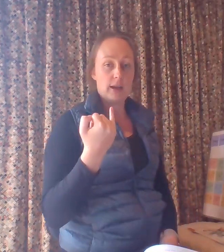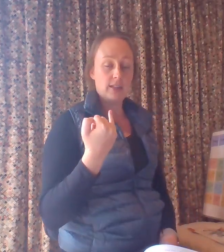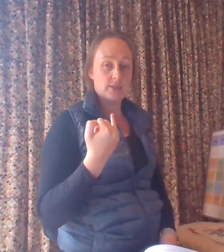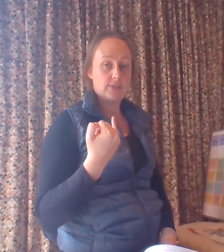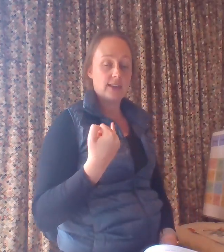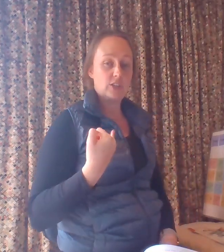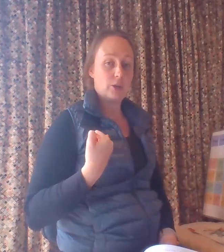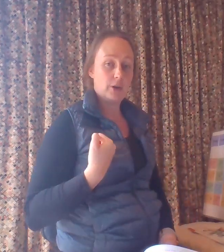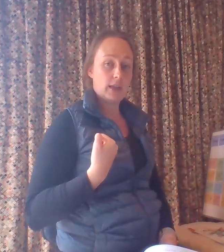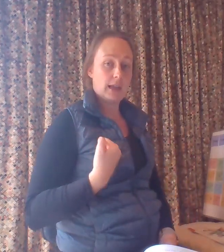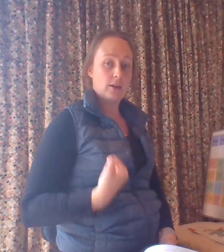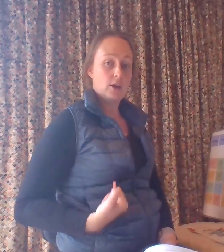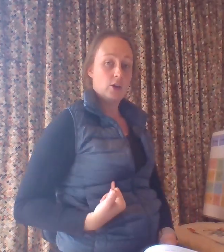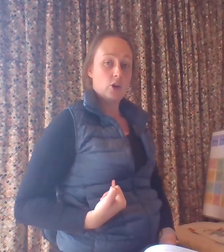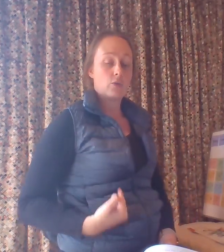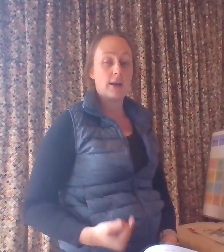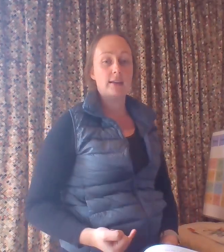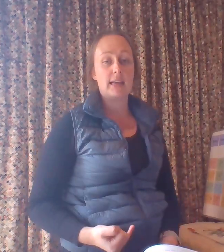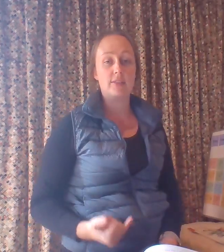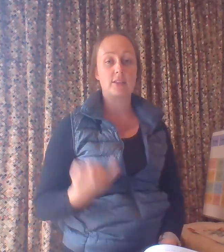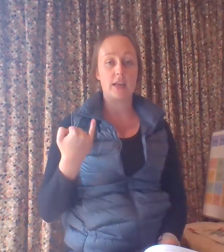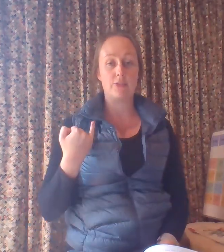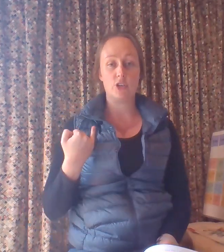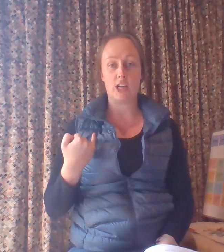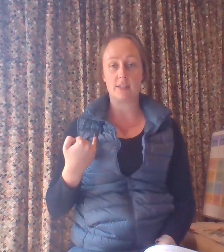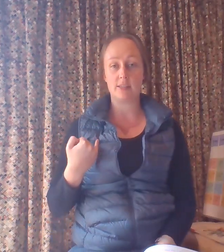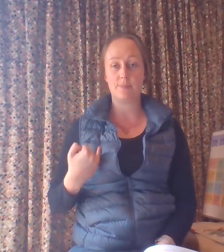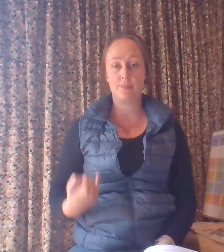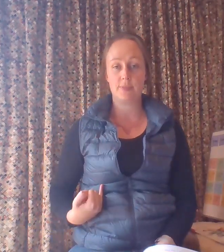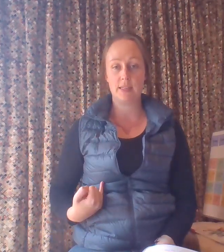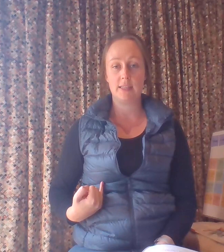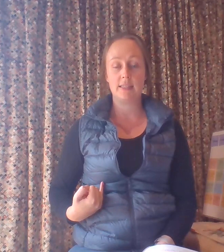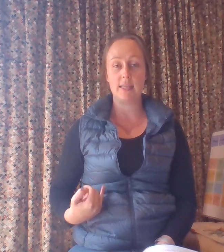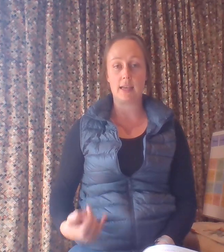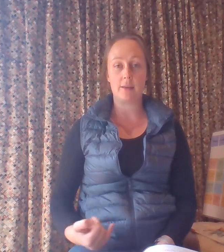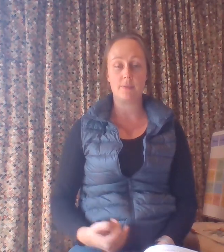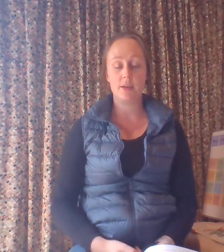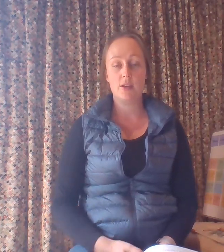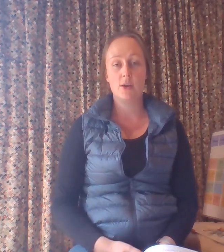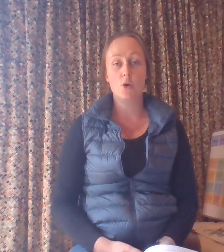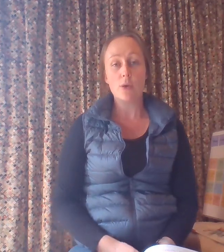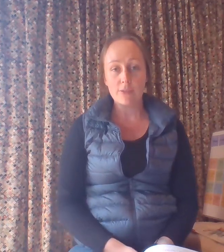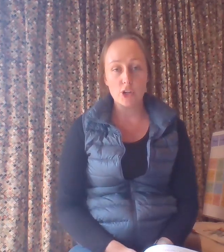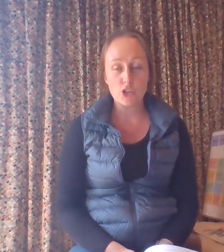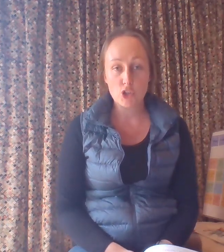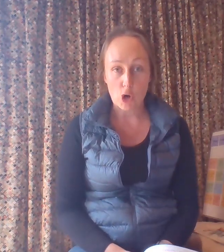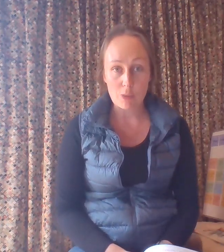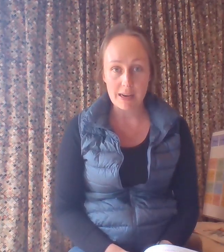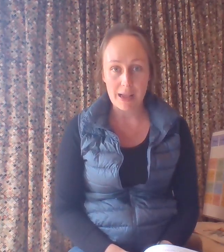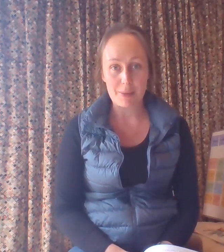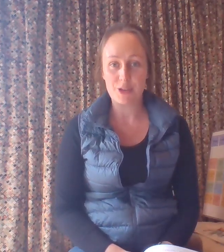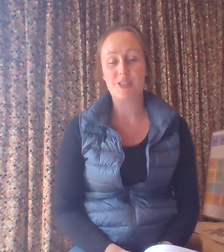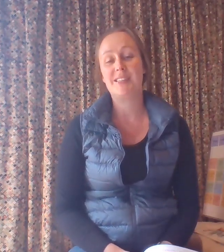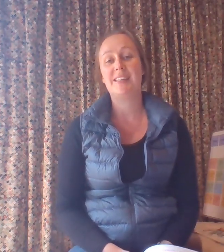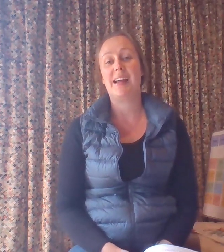around so it's facing your body and run it down the side of your chest. Sick. We've learned so many emotions today.